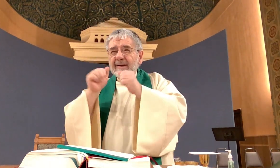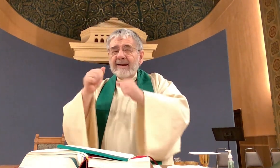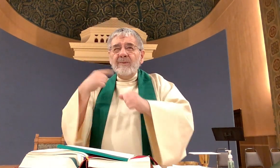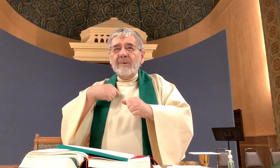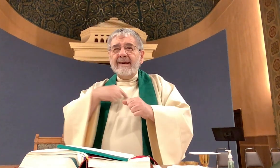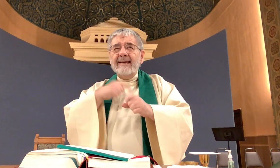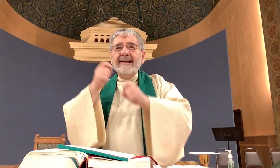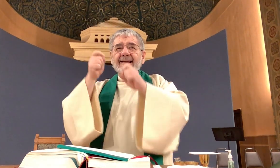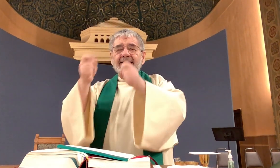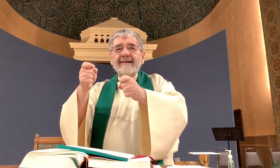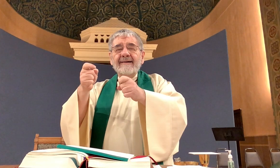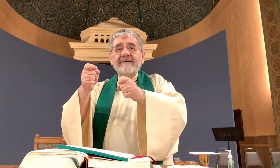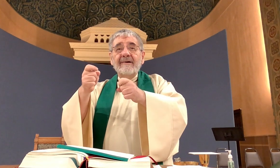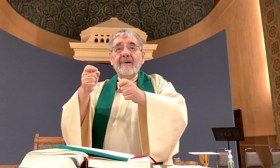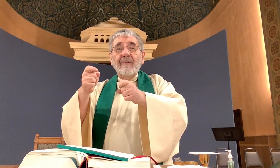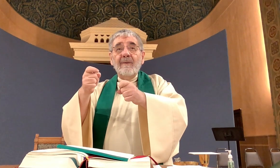so how can we give that gift